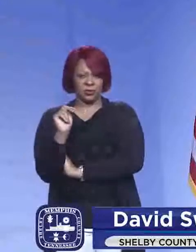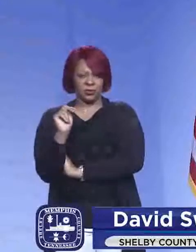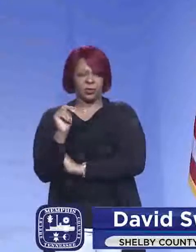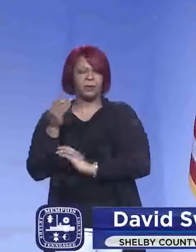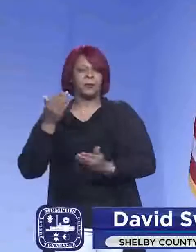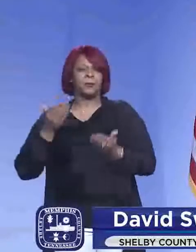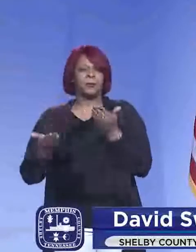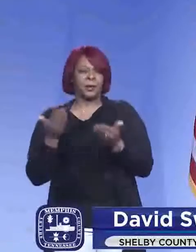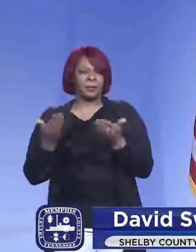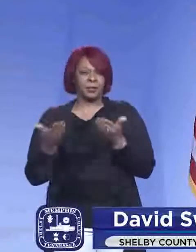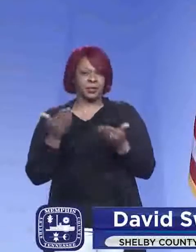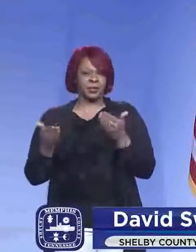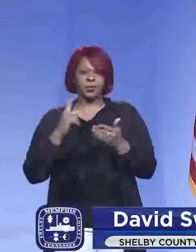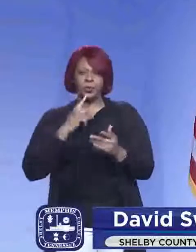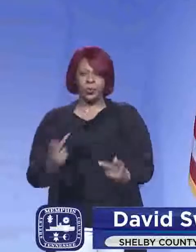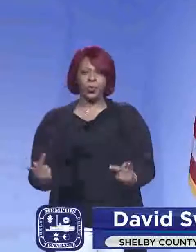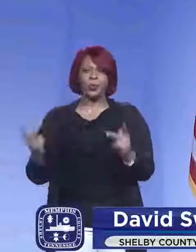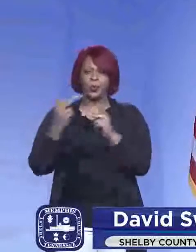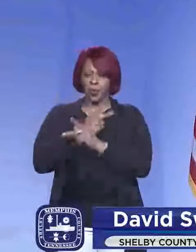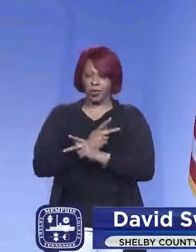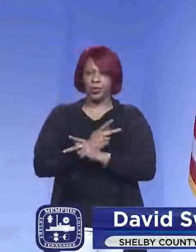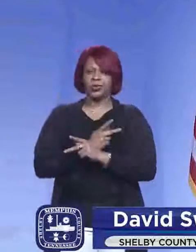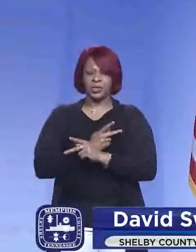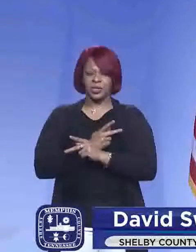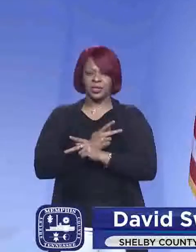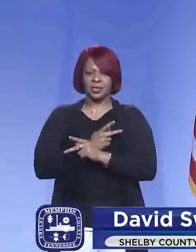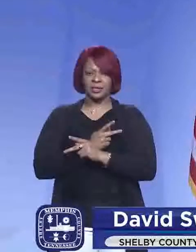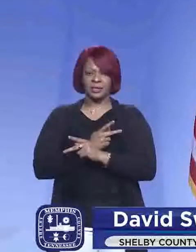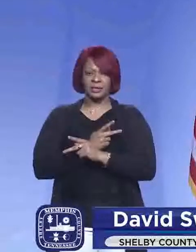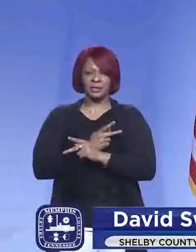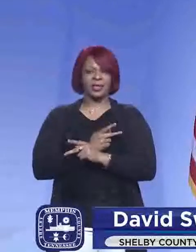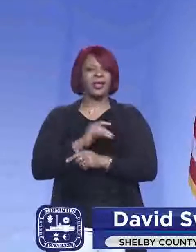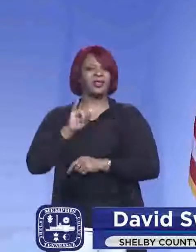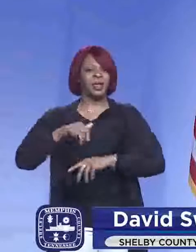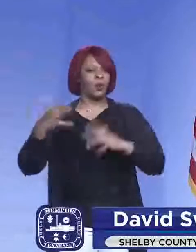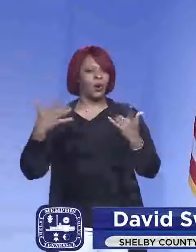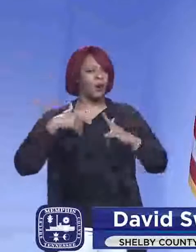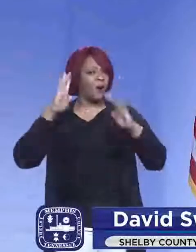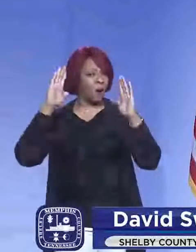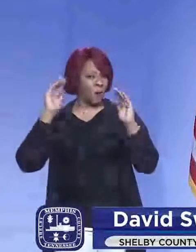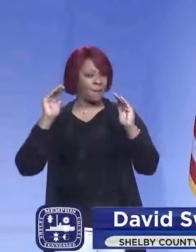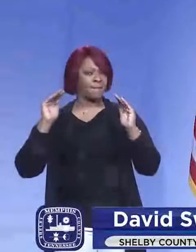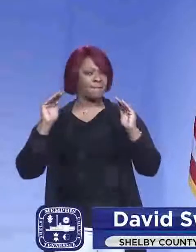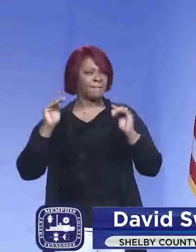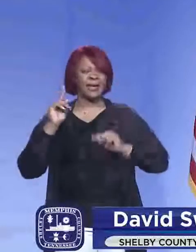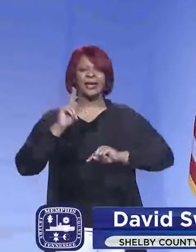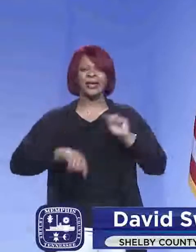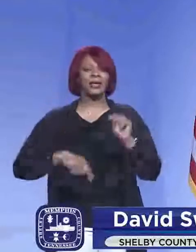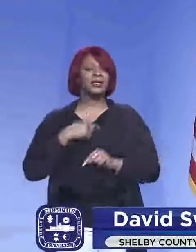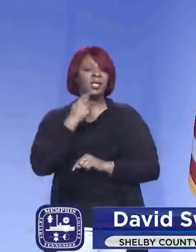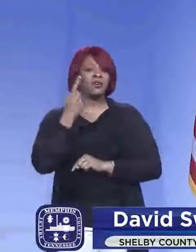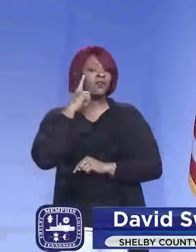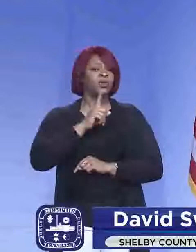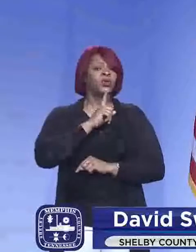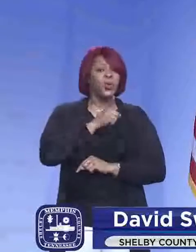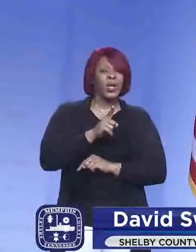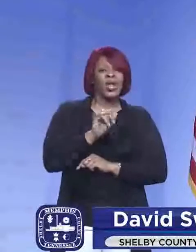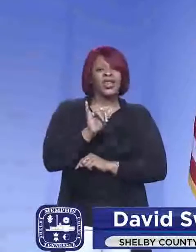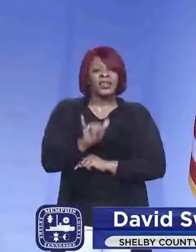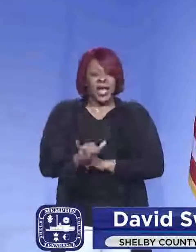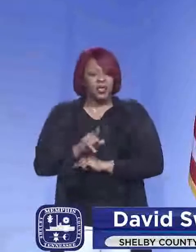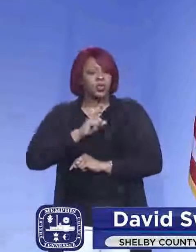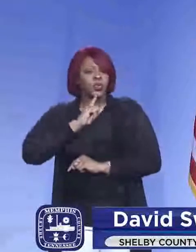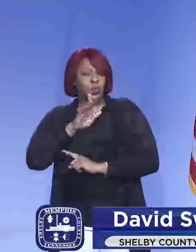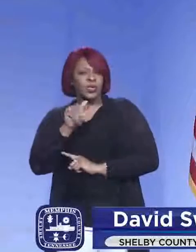probably the worst. Now that's what I hope I cannot tell you for sure that that is the